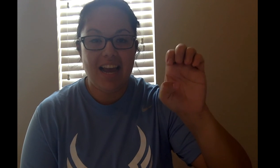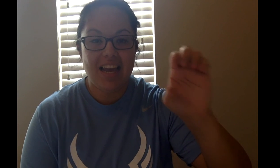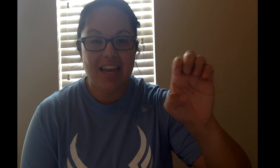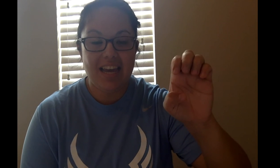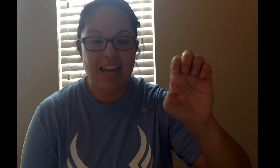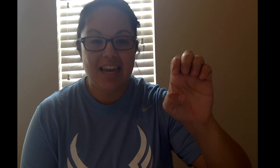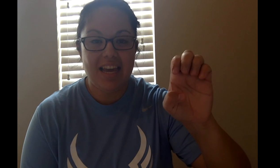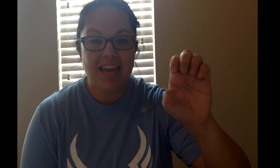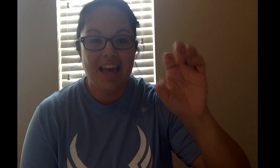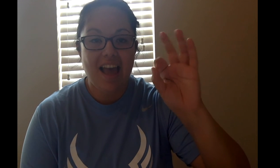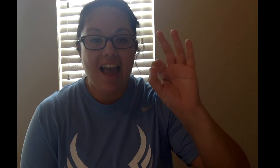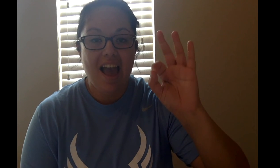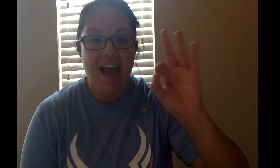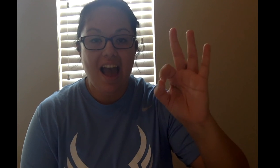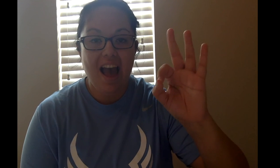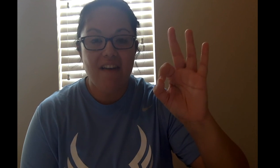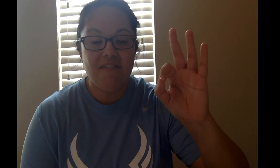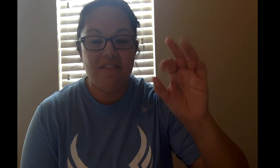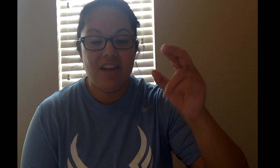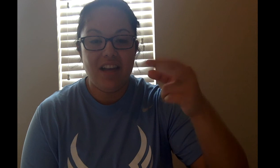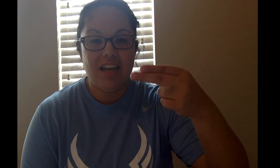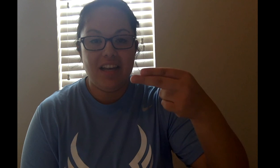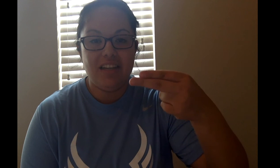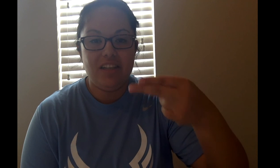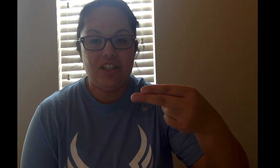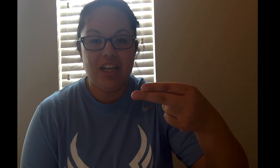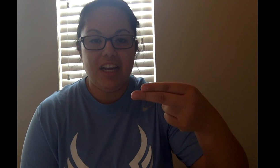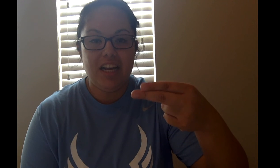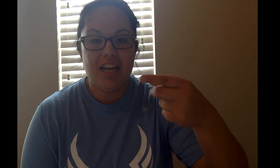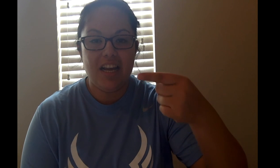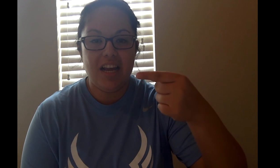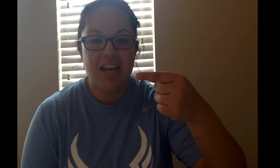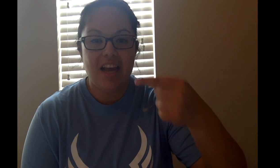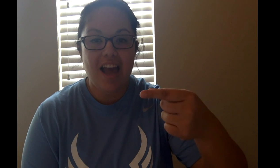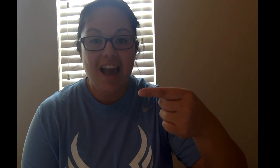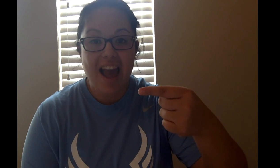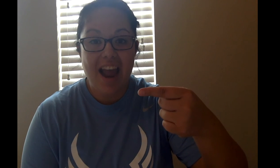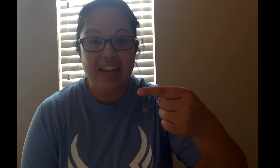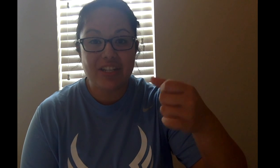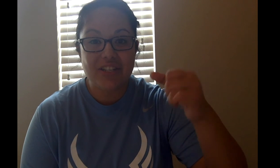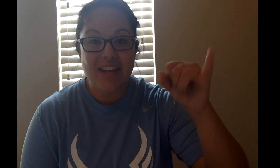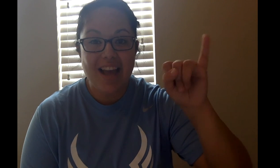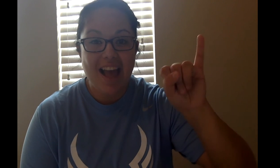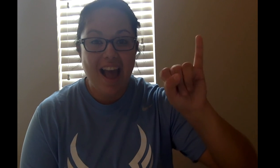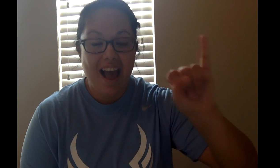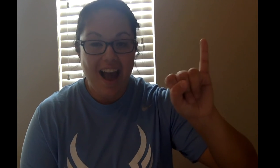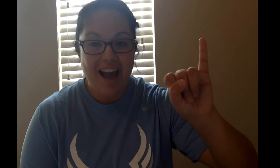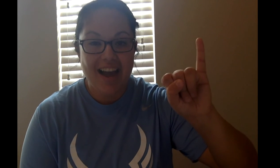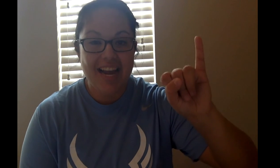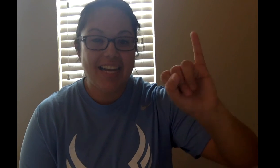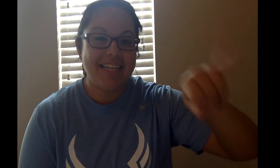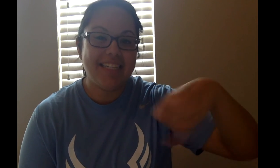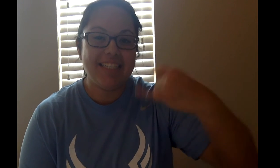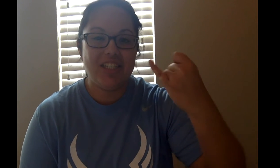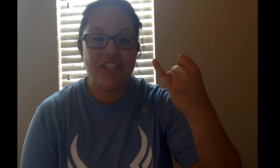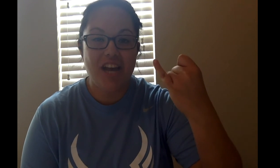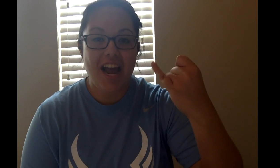E, F, G, G, H, I, J,